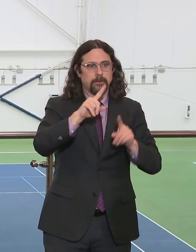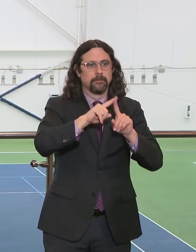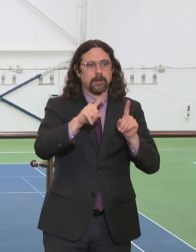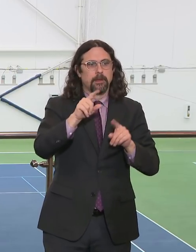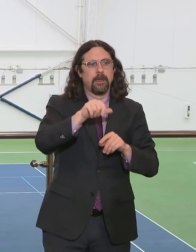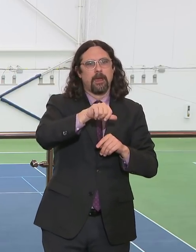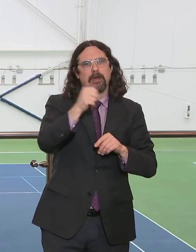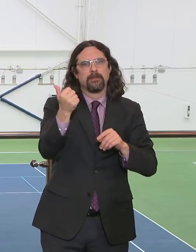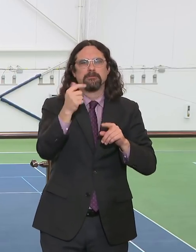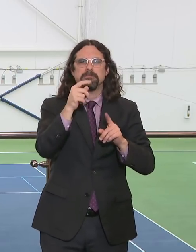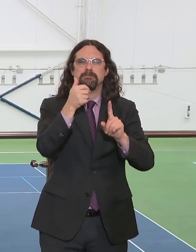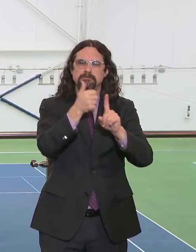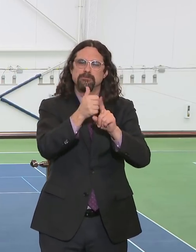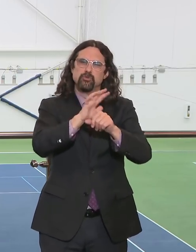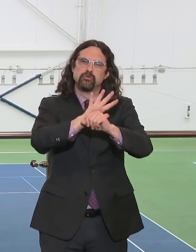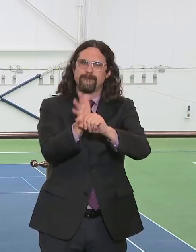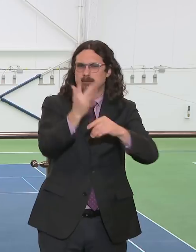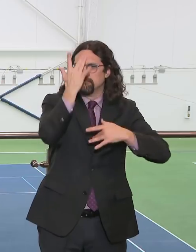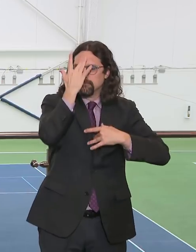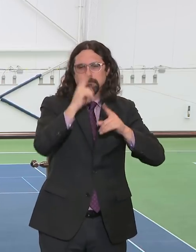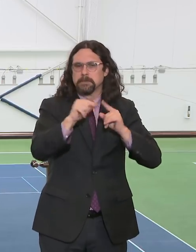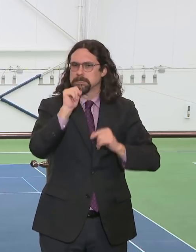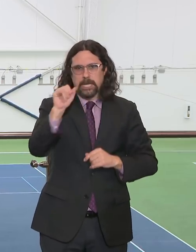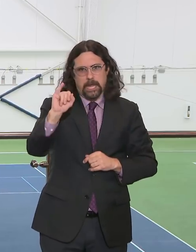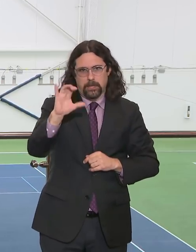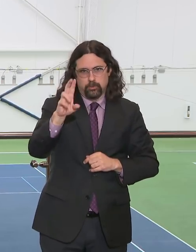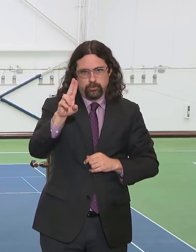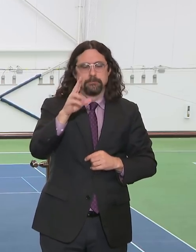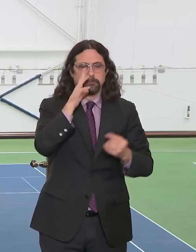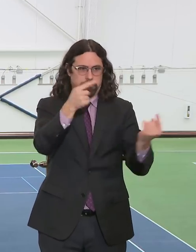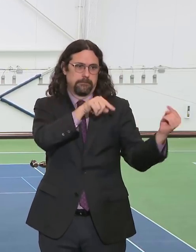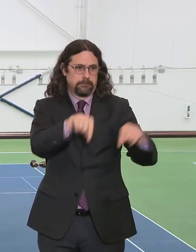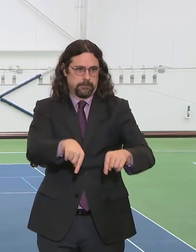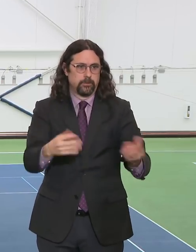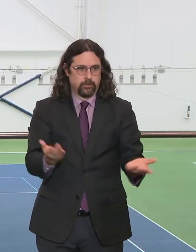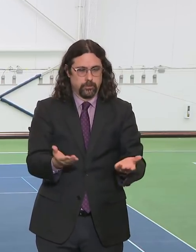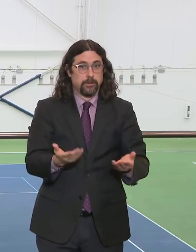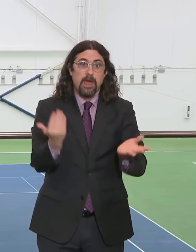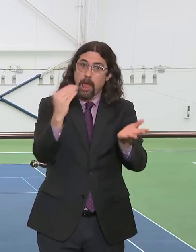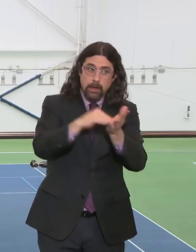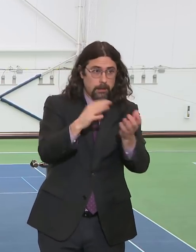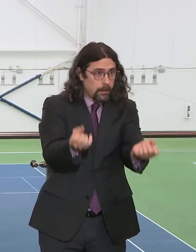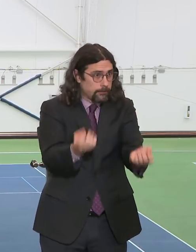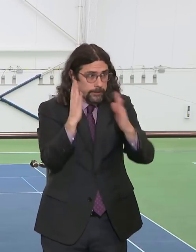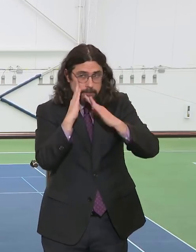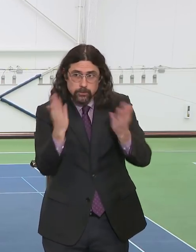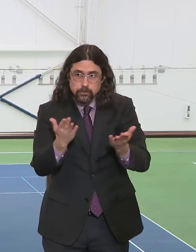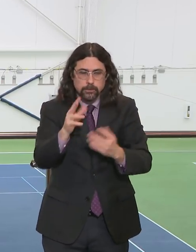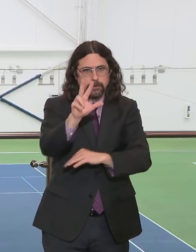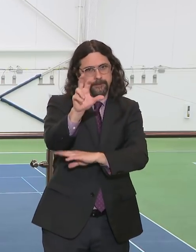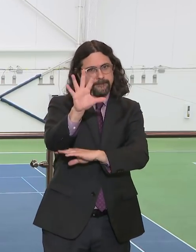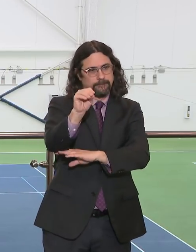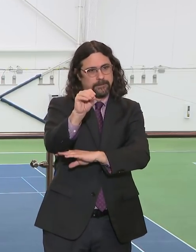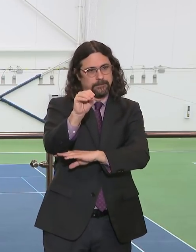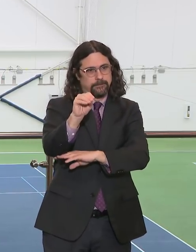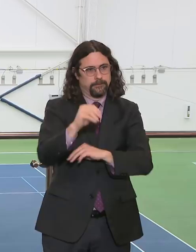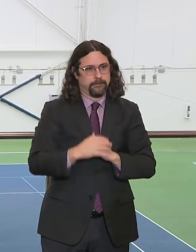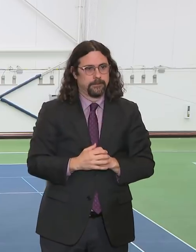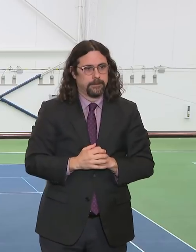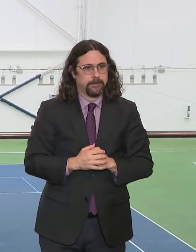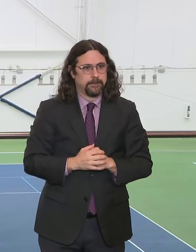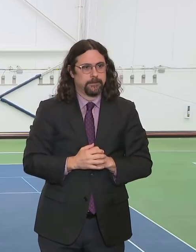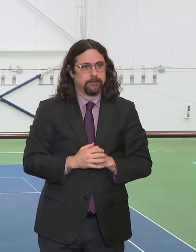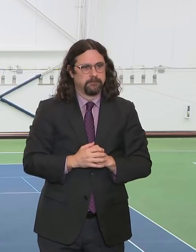350 beds will be here with all the staffing, the doctors, the nurses, all the staffing needed.